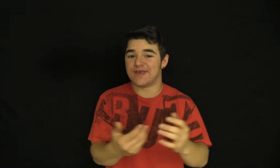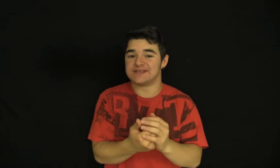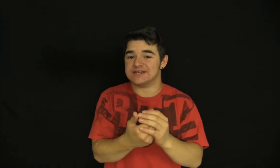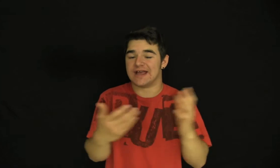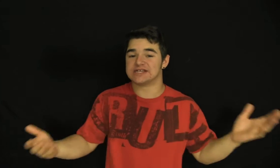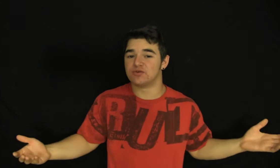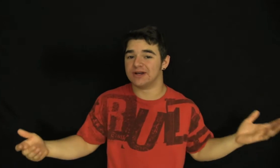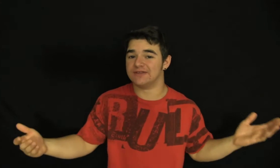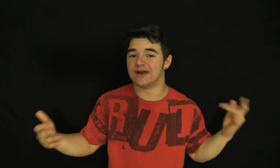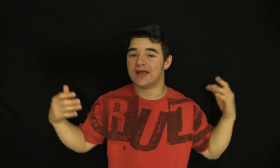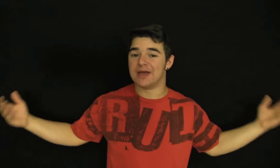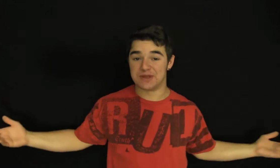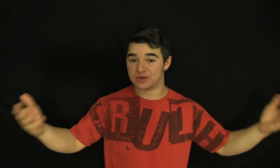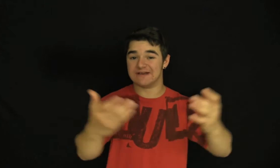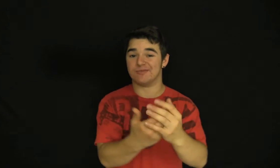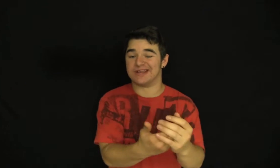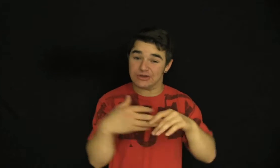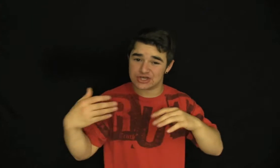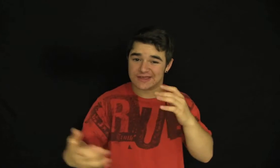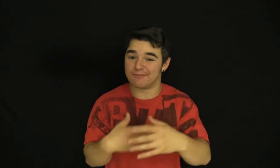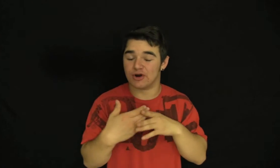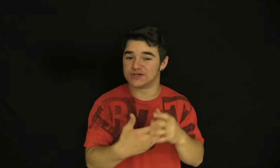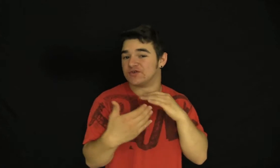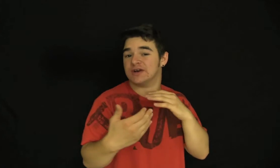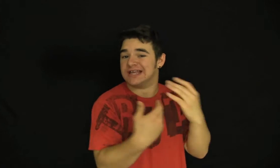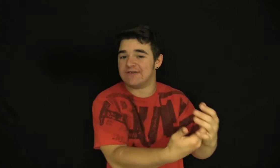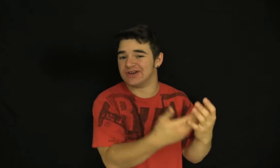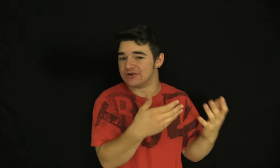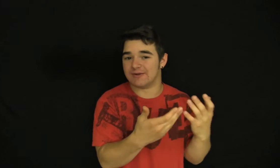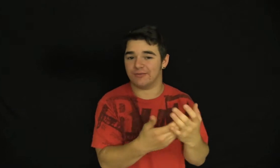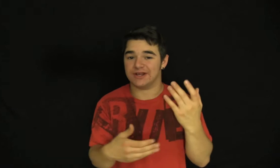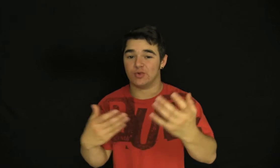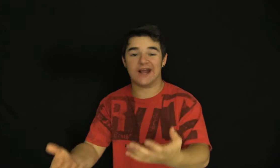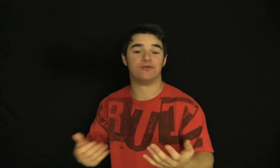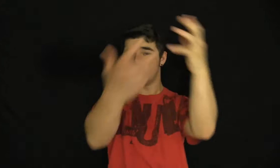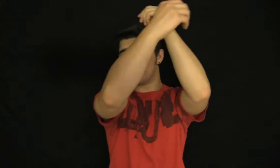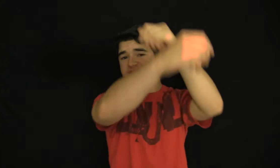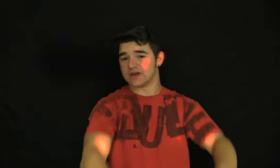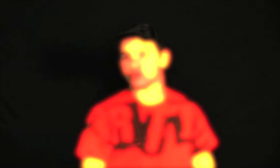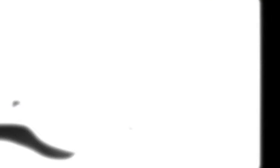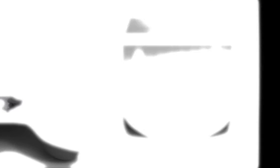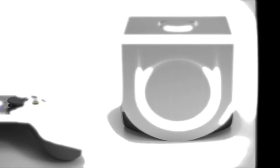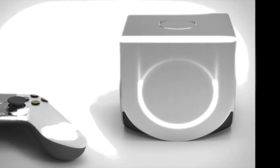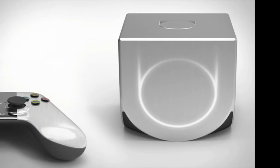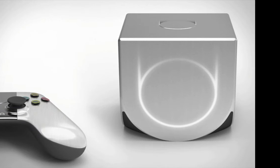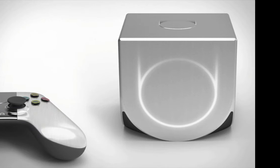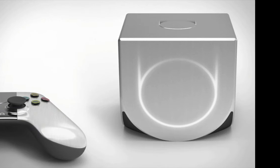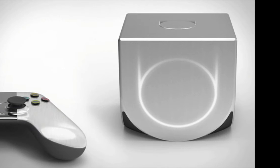things, and so they ask for money there, and people give the money. Usually, they get perks for giving a certain amount of money to whatever. That being said, OoYah is a console that has a